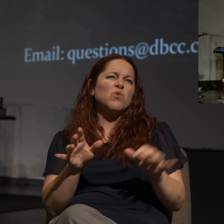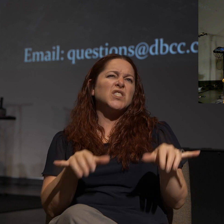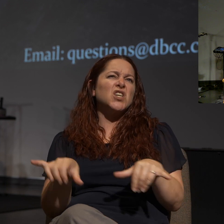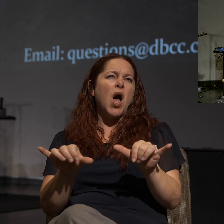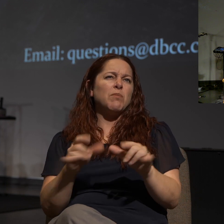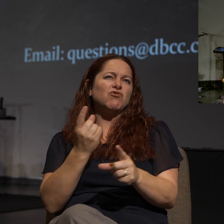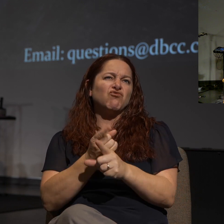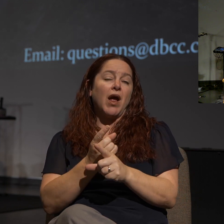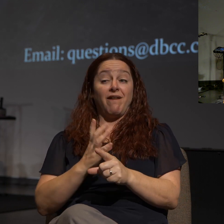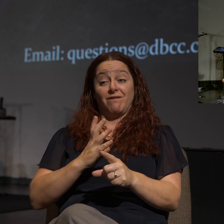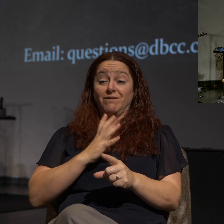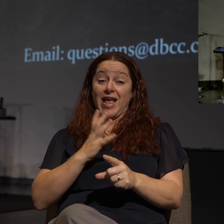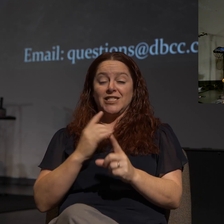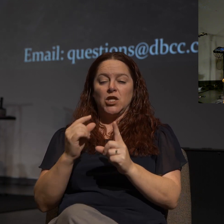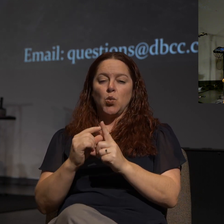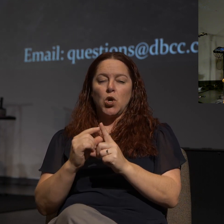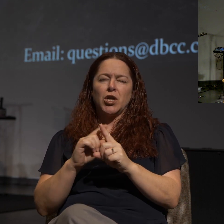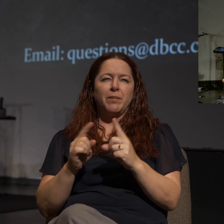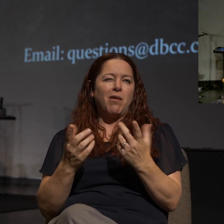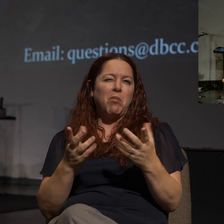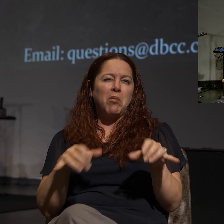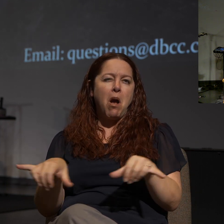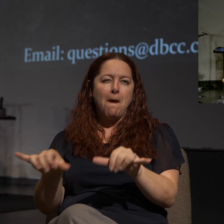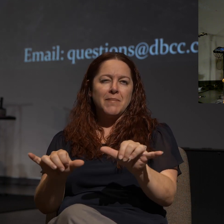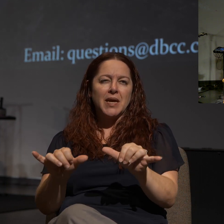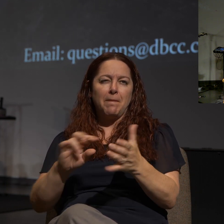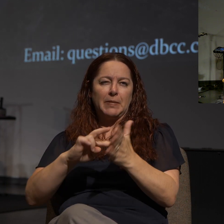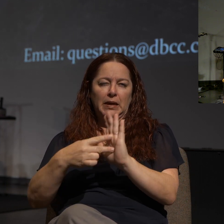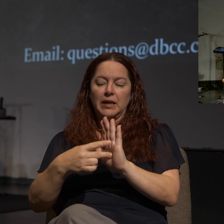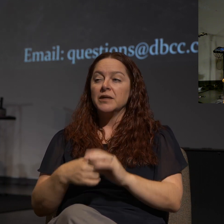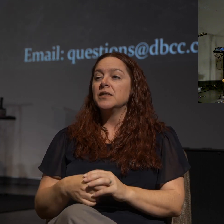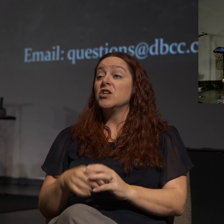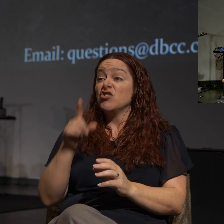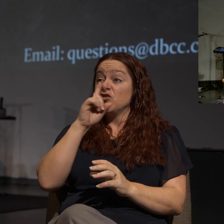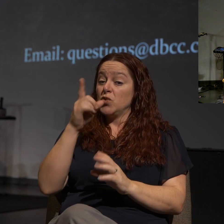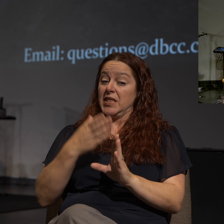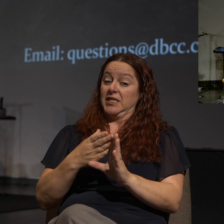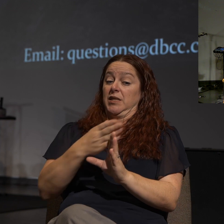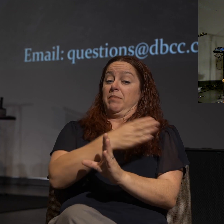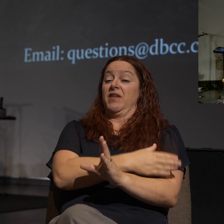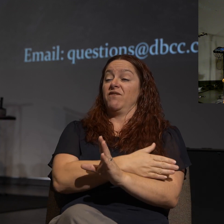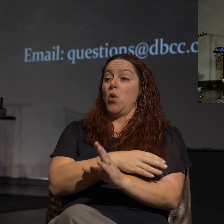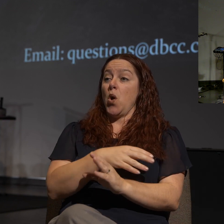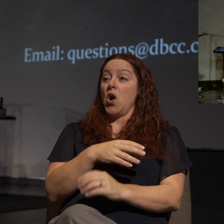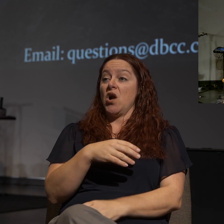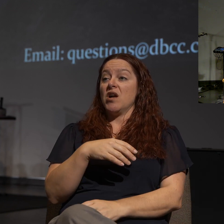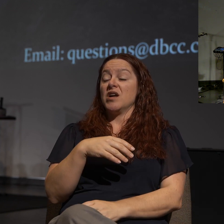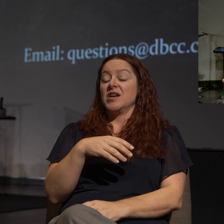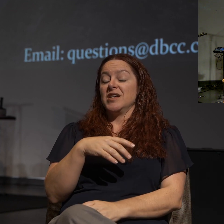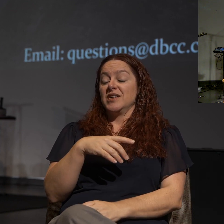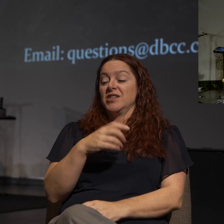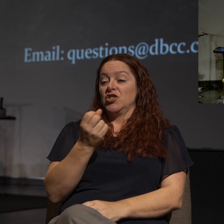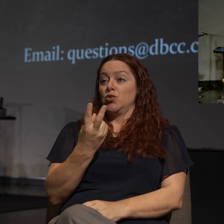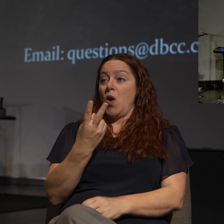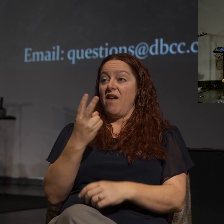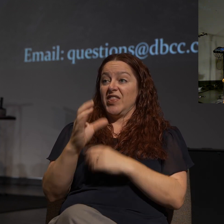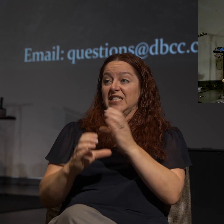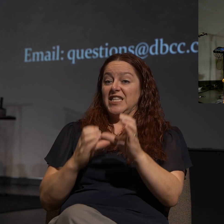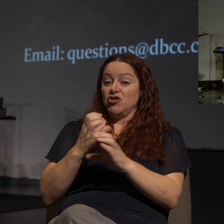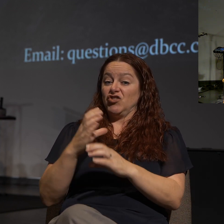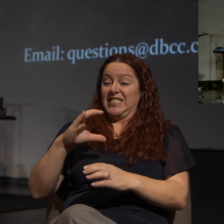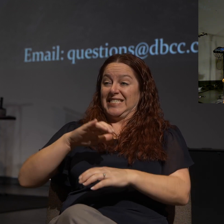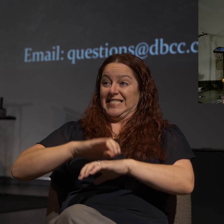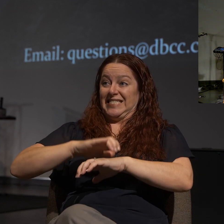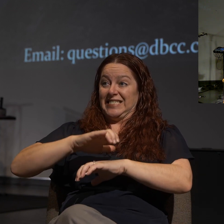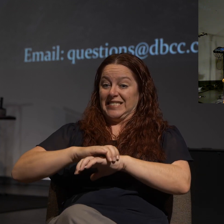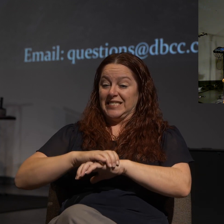a fancy word for something that's common. It actually predates 12th century England and was originally spelled